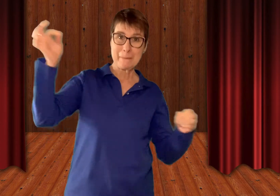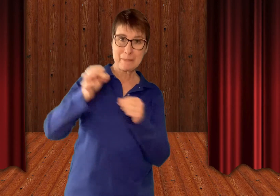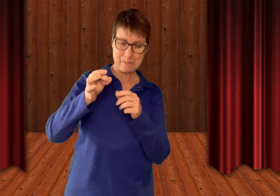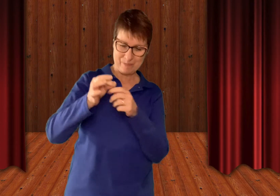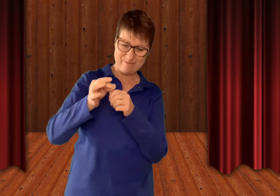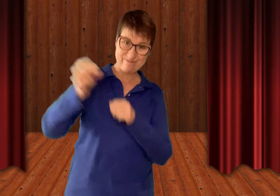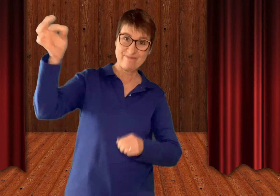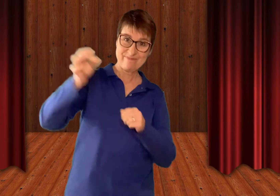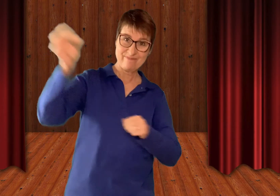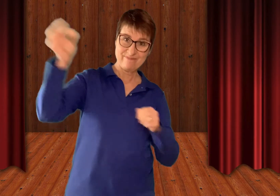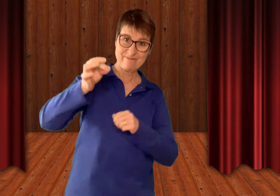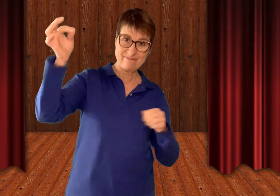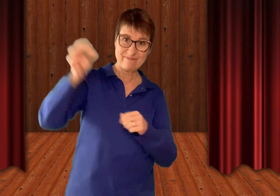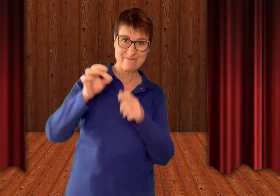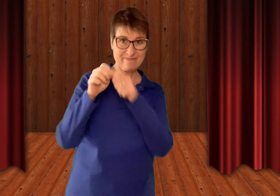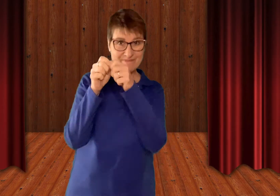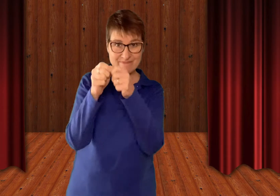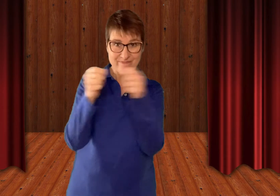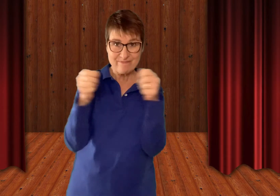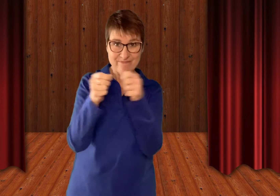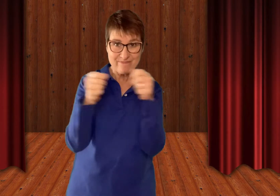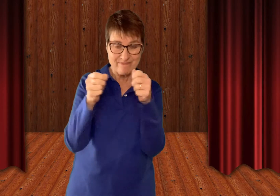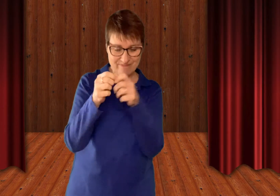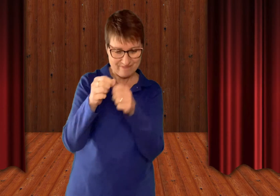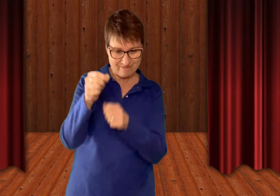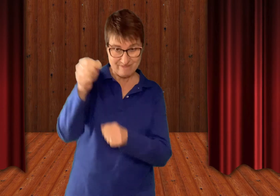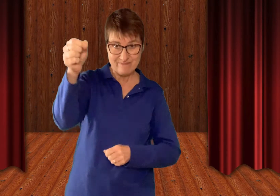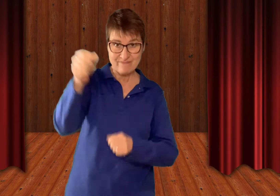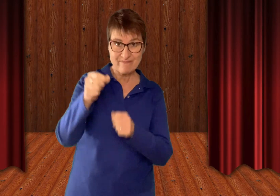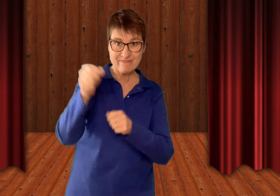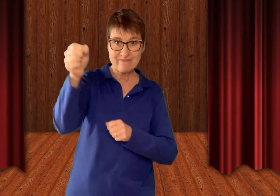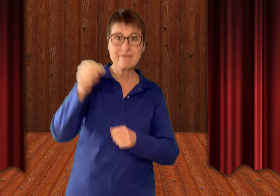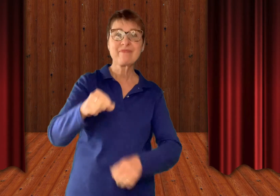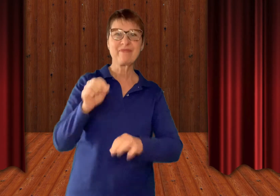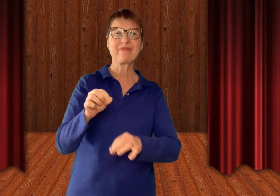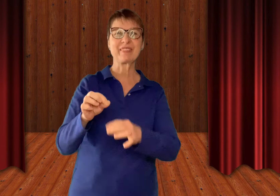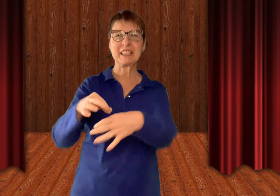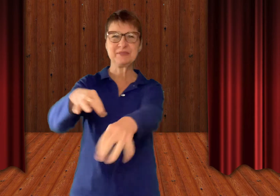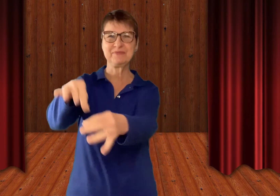Oh, that's good stretching it out. That might make it easier to blow up. Give it a try.